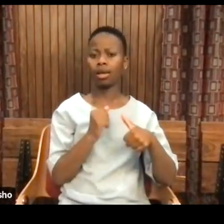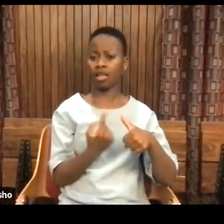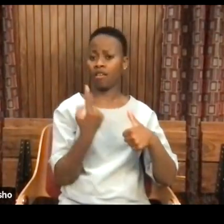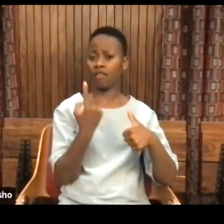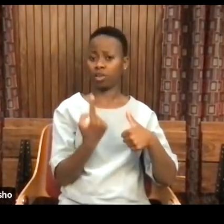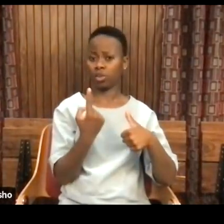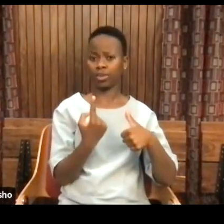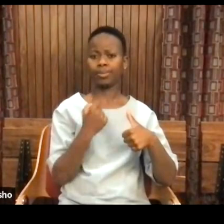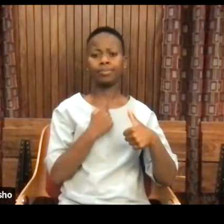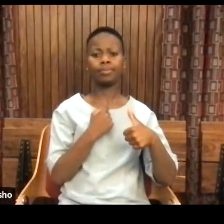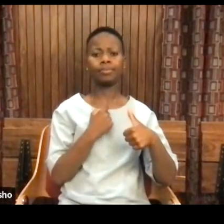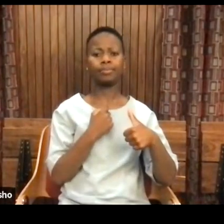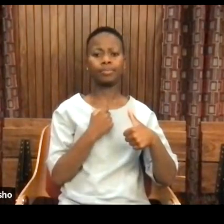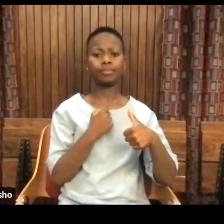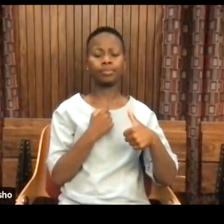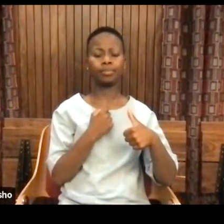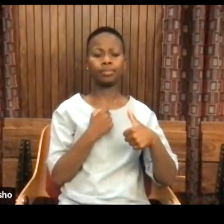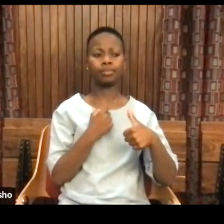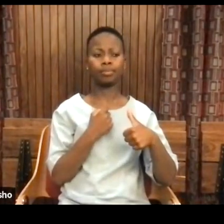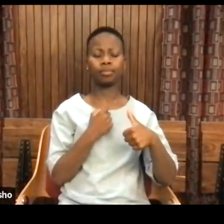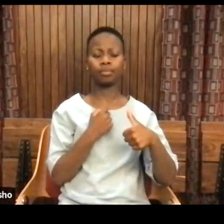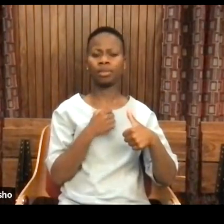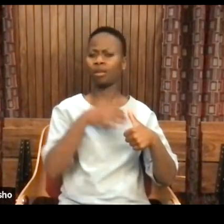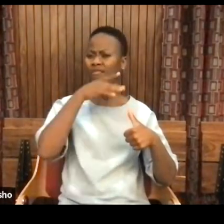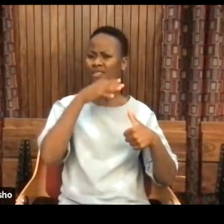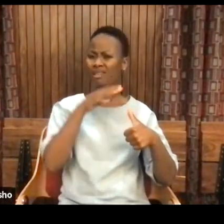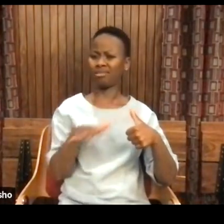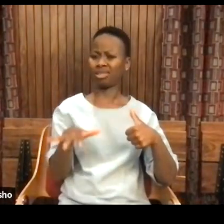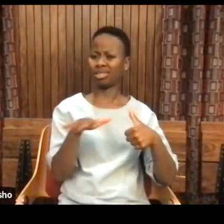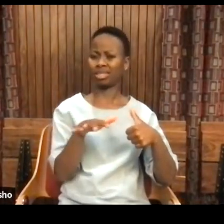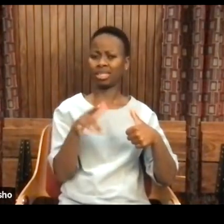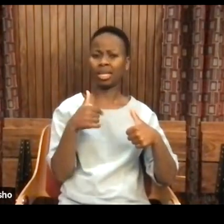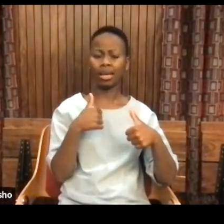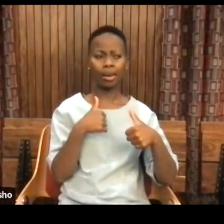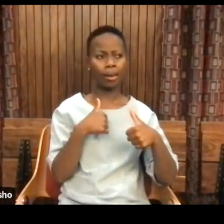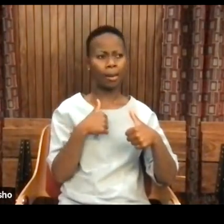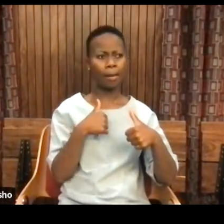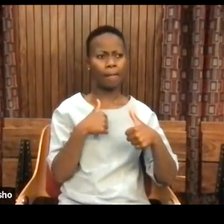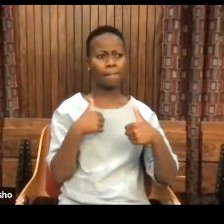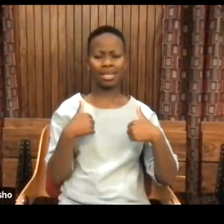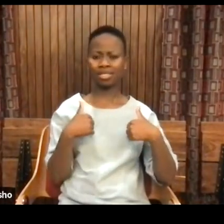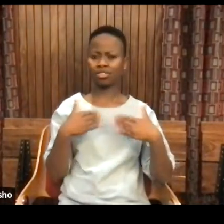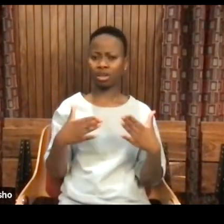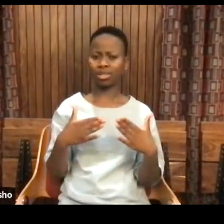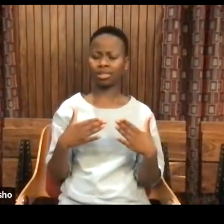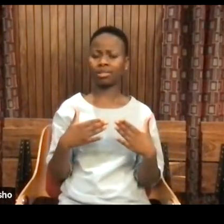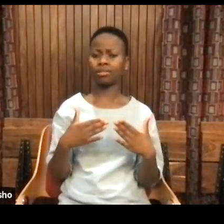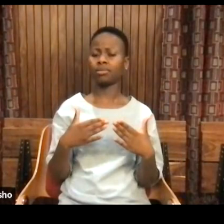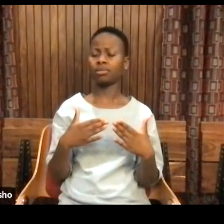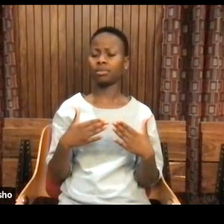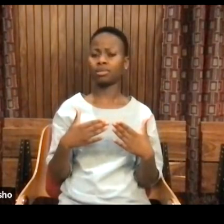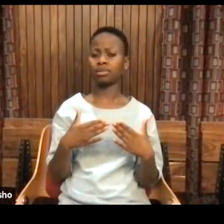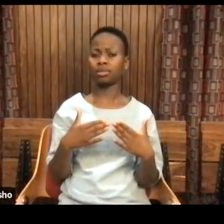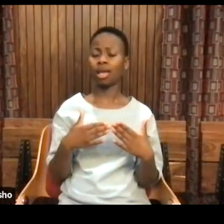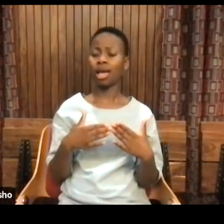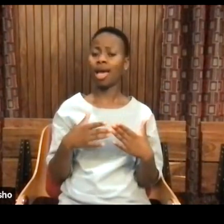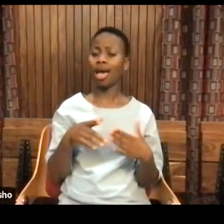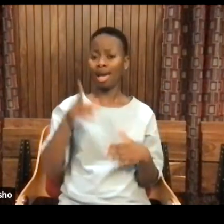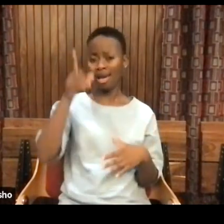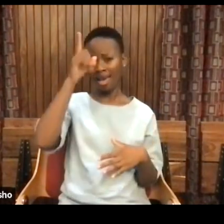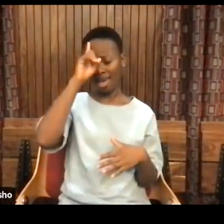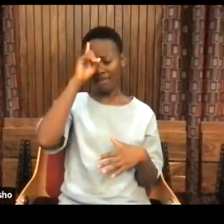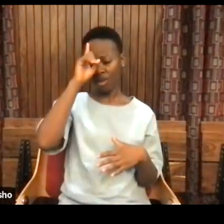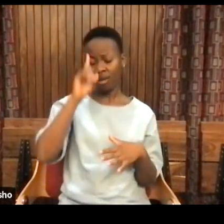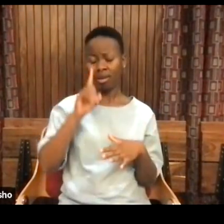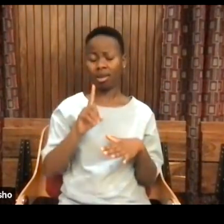existentialism. And the answer is pretty straightforward. I started with Anteph. There have always been African existentialisms. In